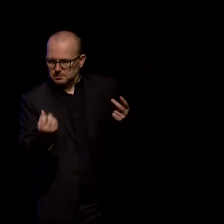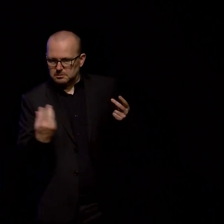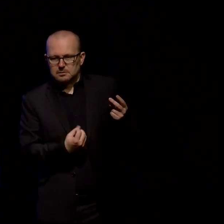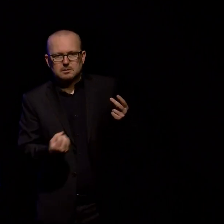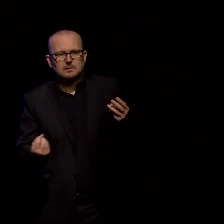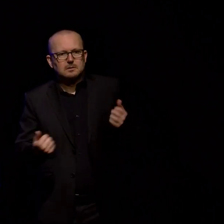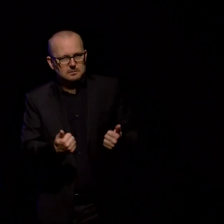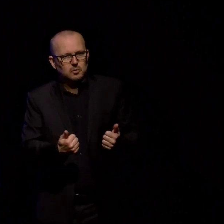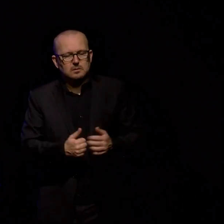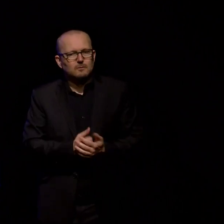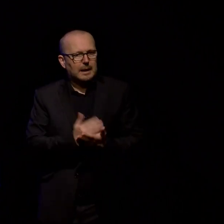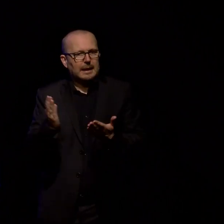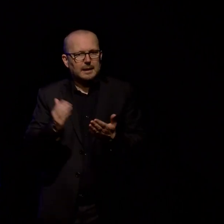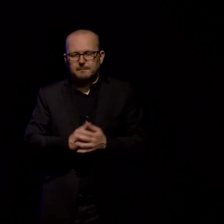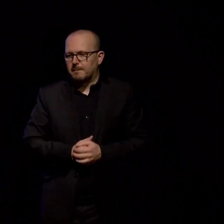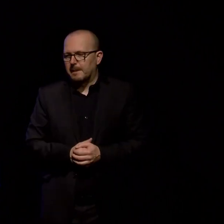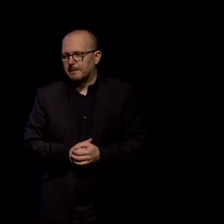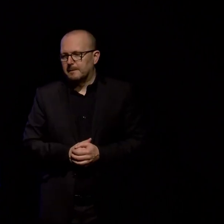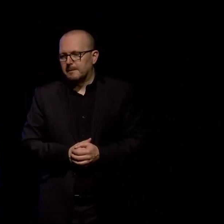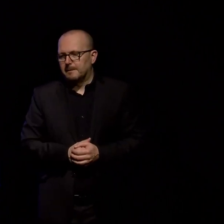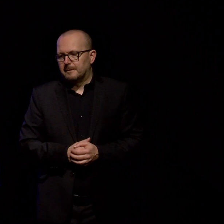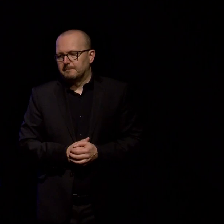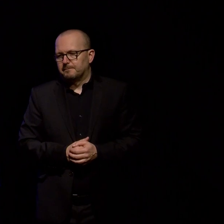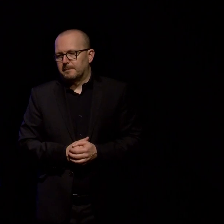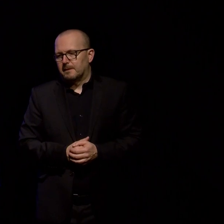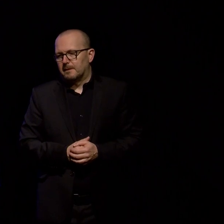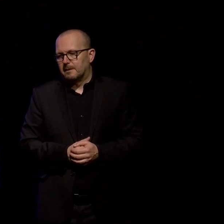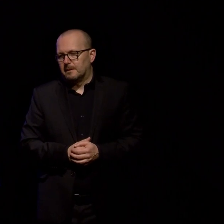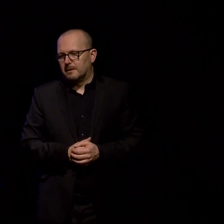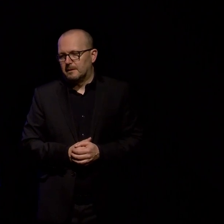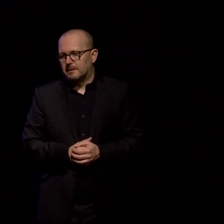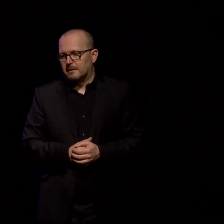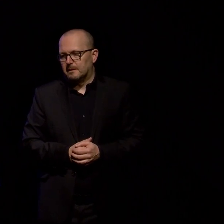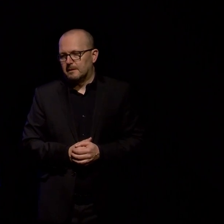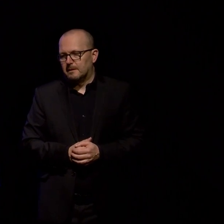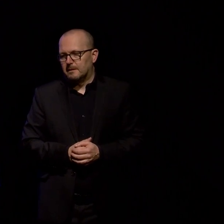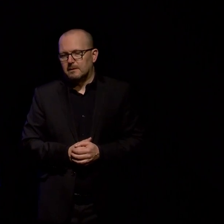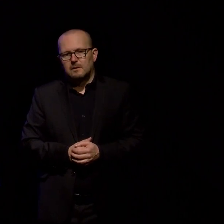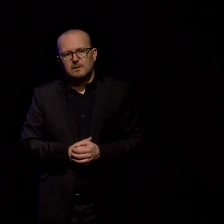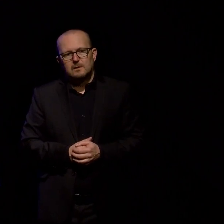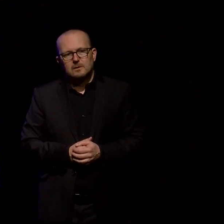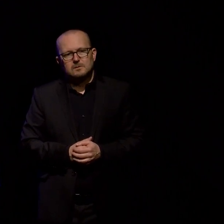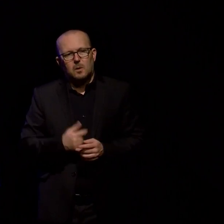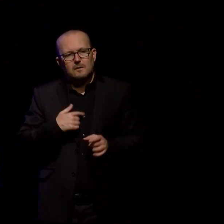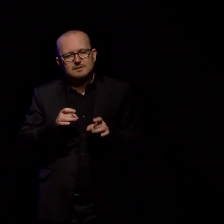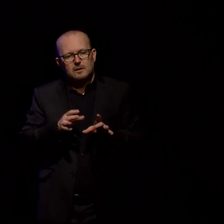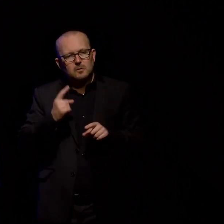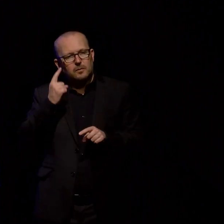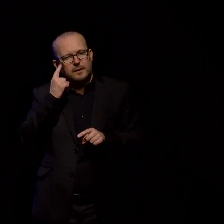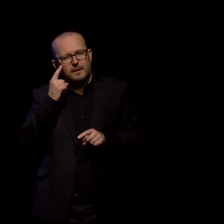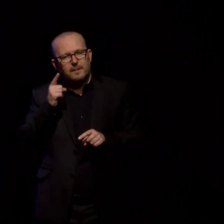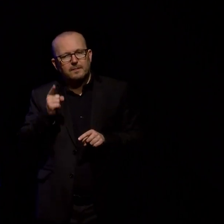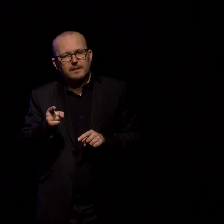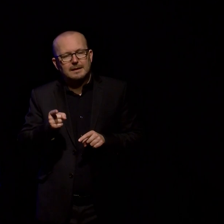I think that's one of the I've come to think that that that active decoding and having to look up in a